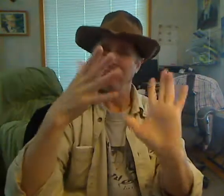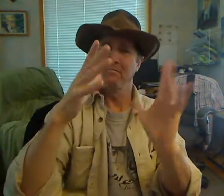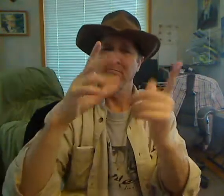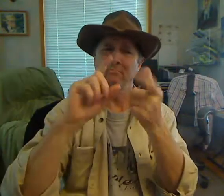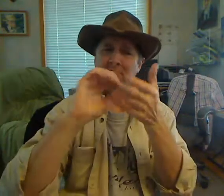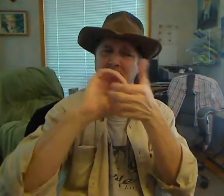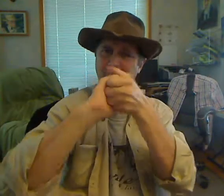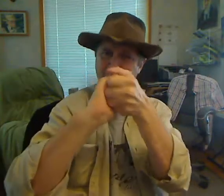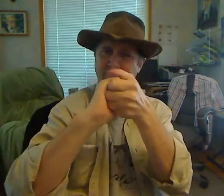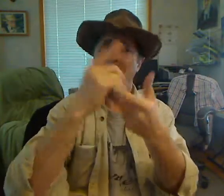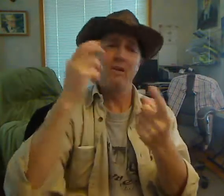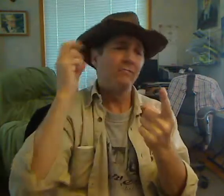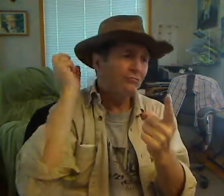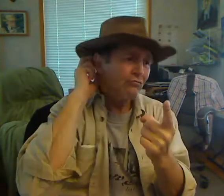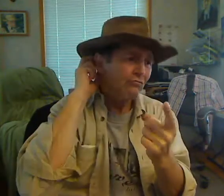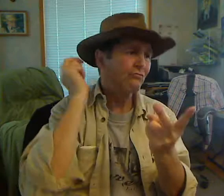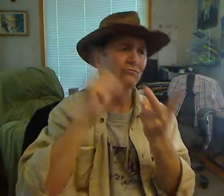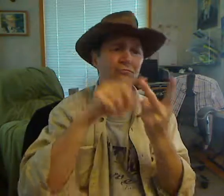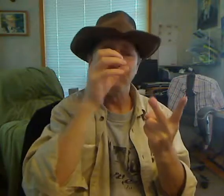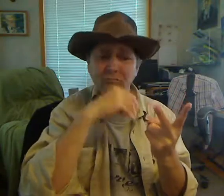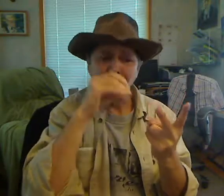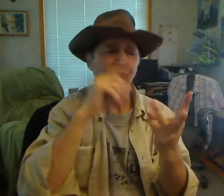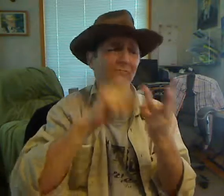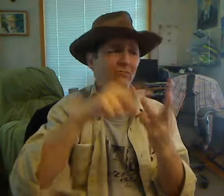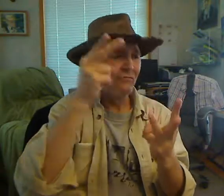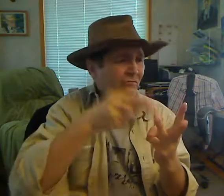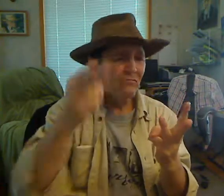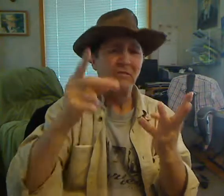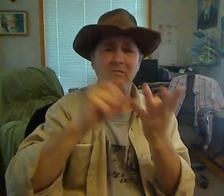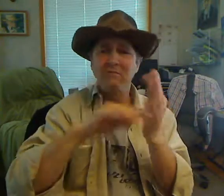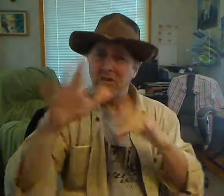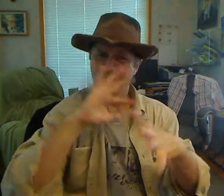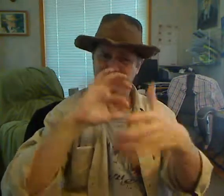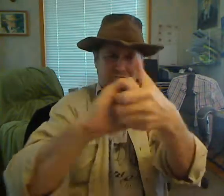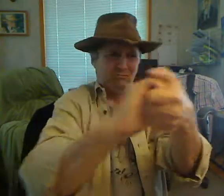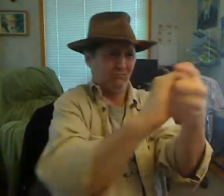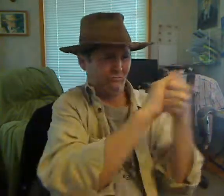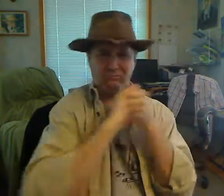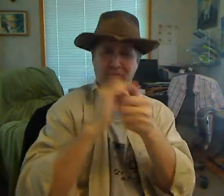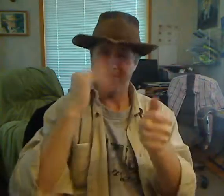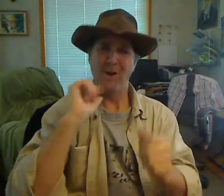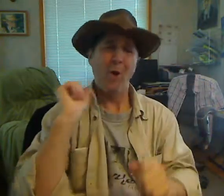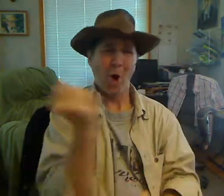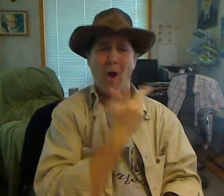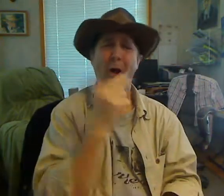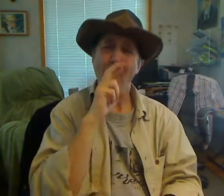this trial was over. don't think, I don't think it's fair to say that Milosevic died because the trial was lazy.